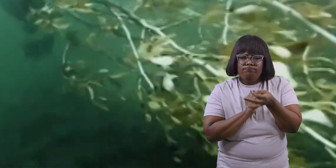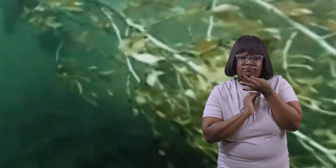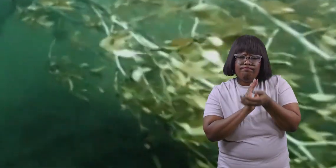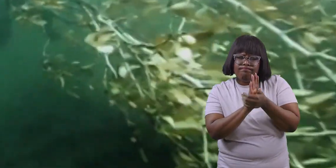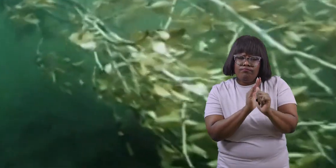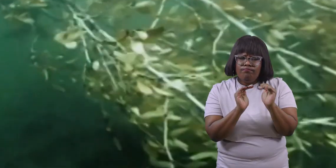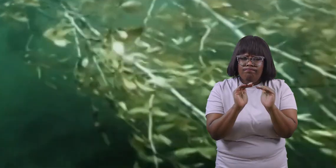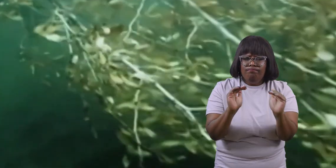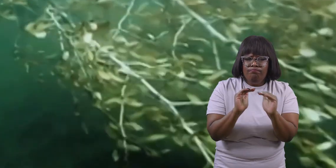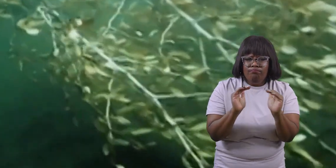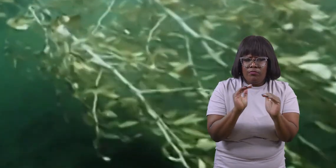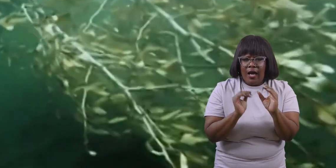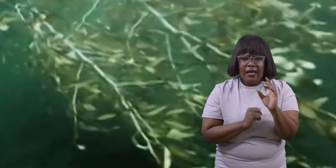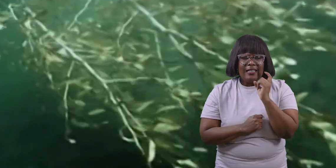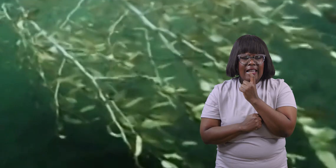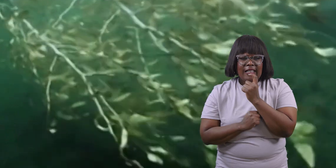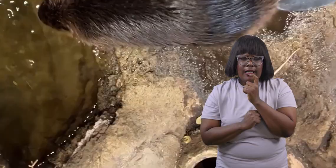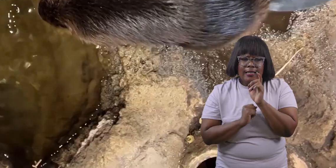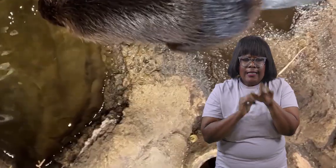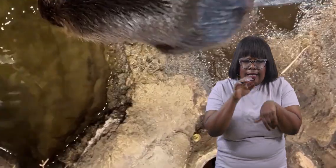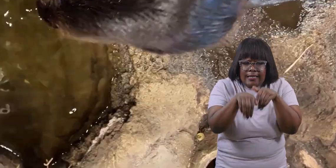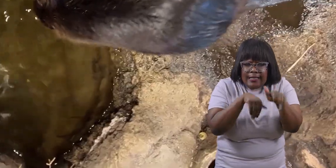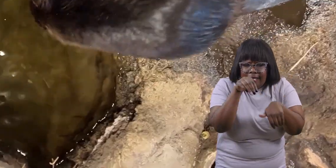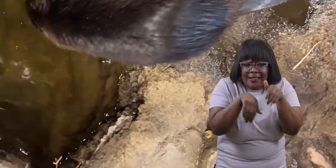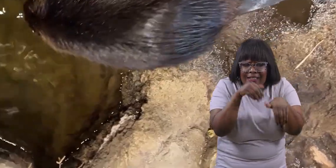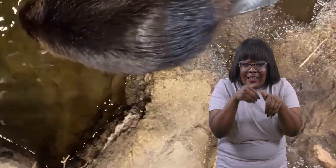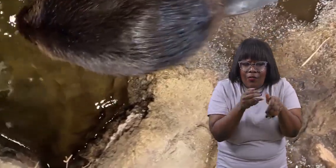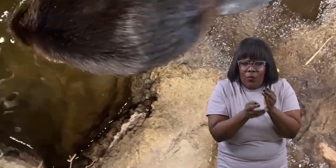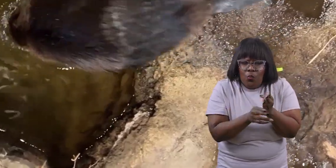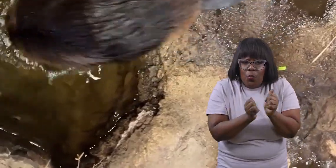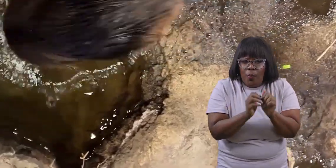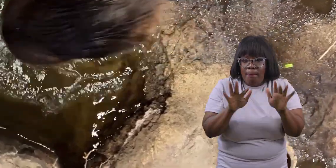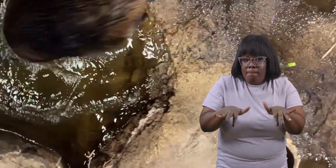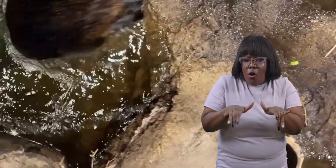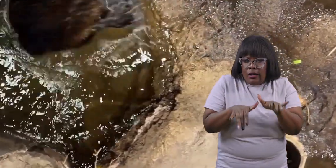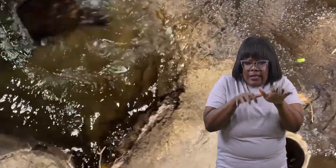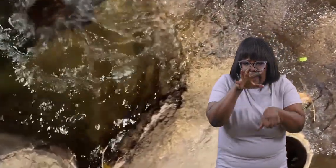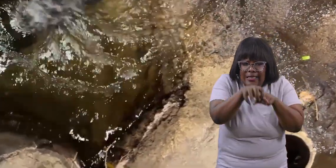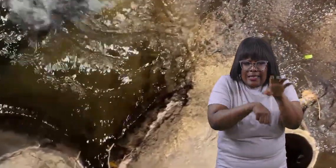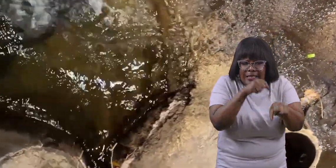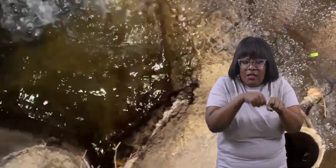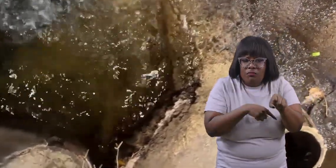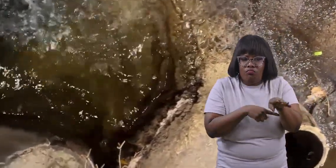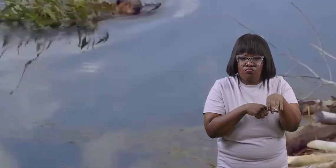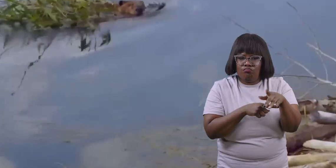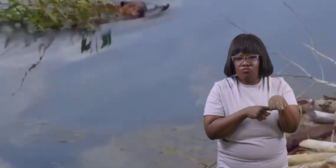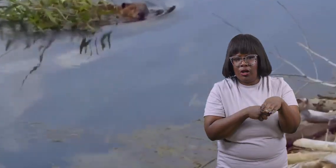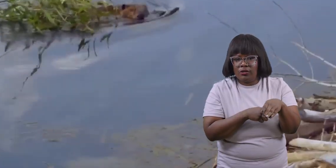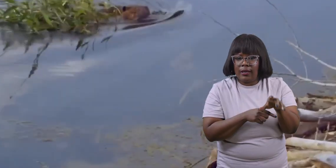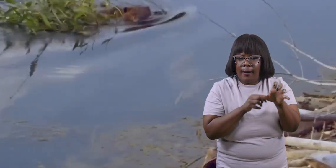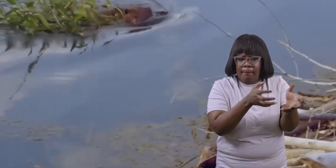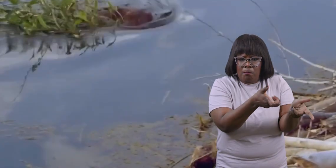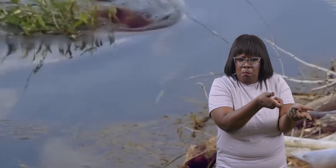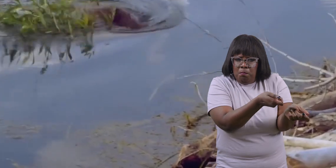swimming skills and sharp teeth they dive down using their front paws to grab branches and pull them to the surface